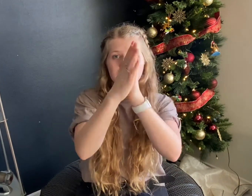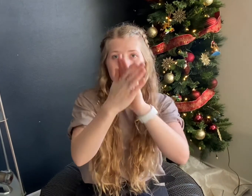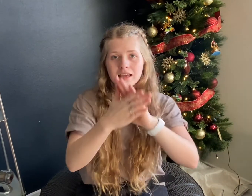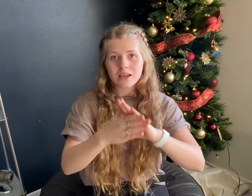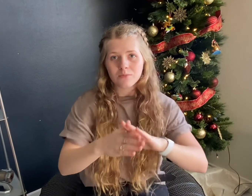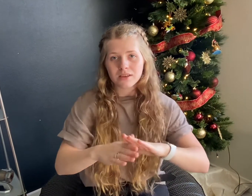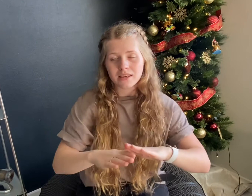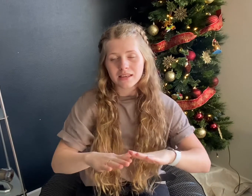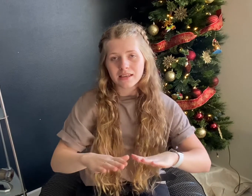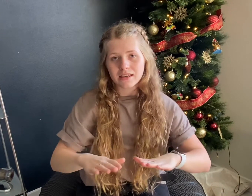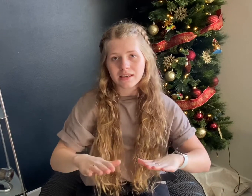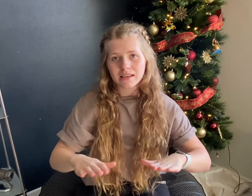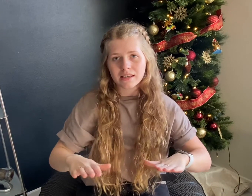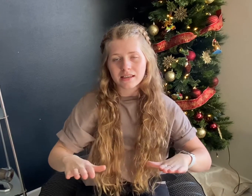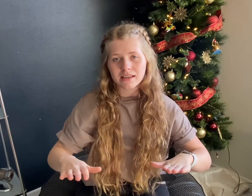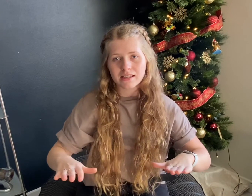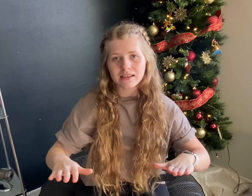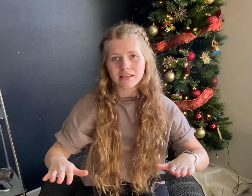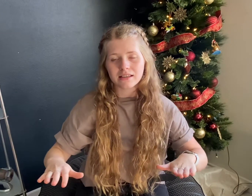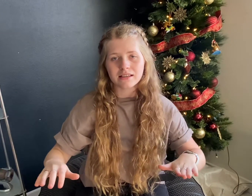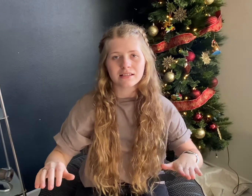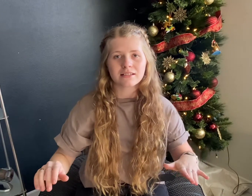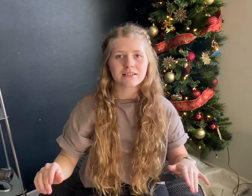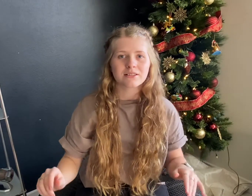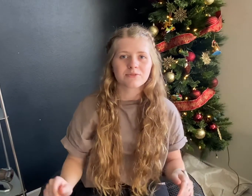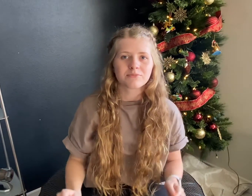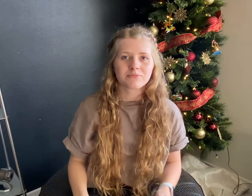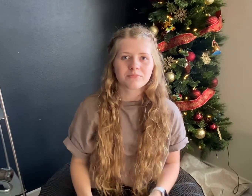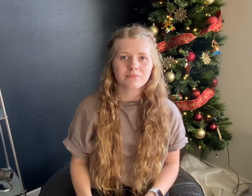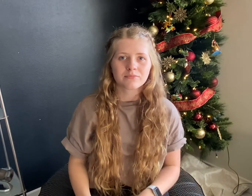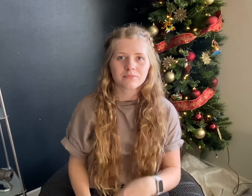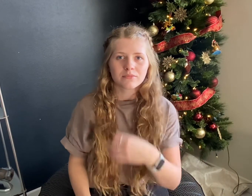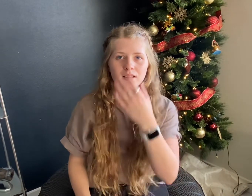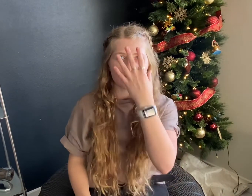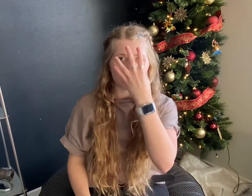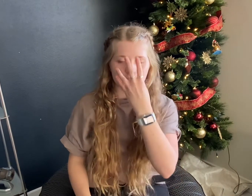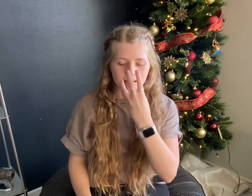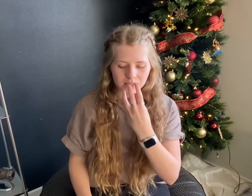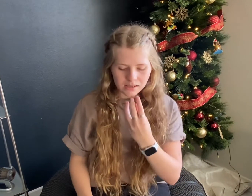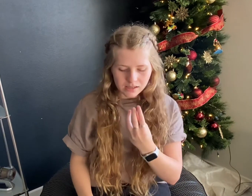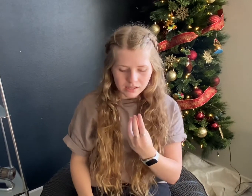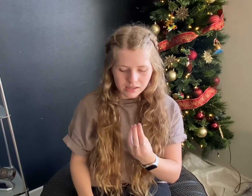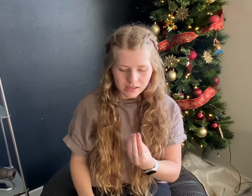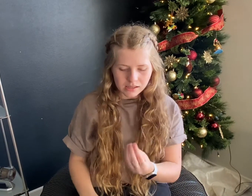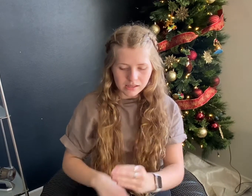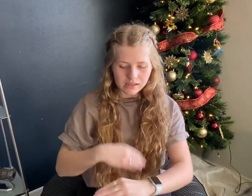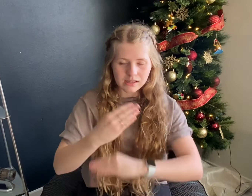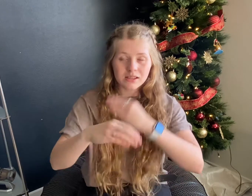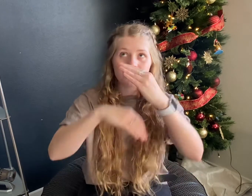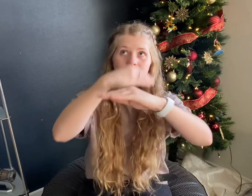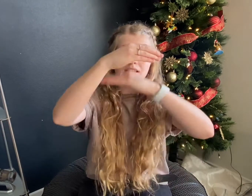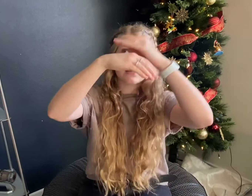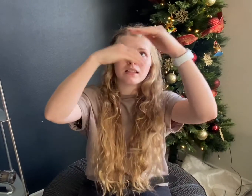peace, sleep in